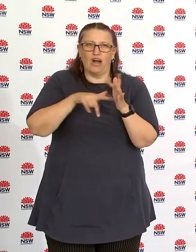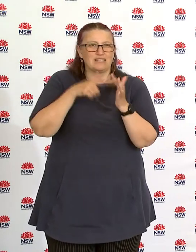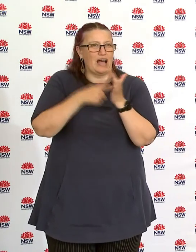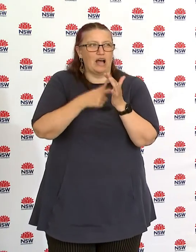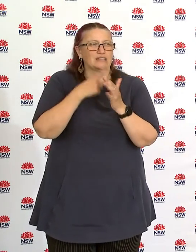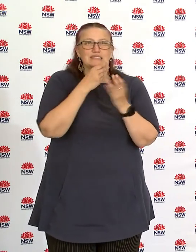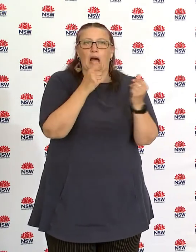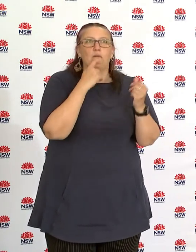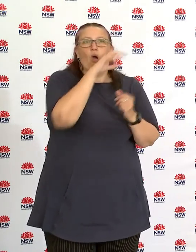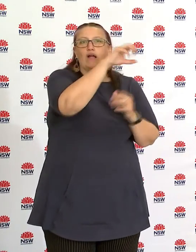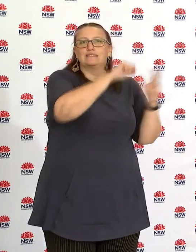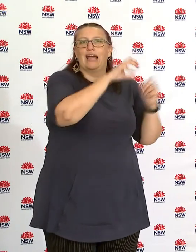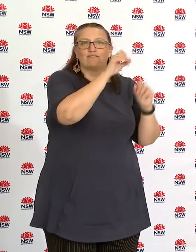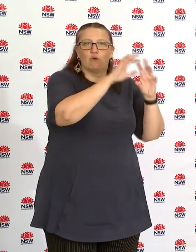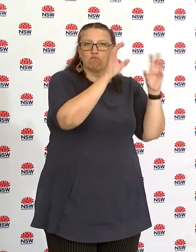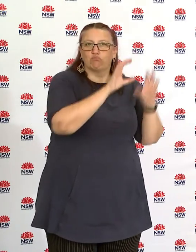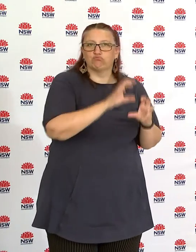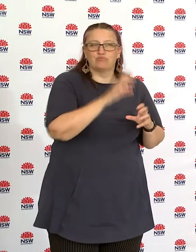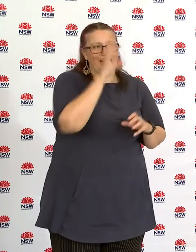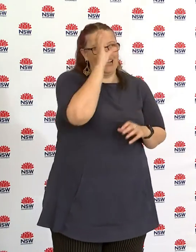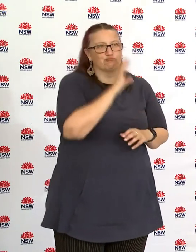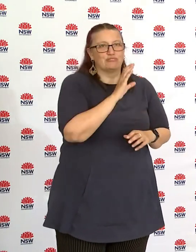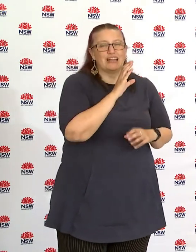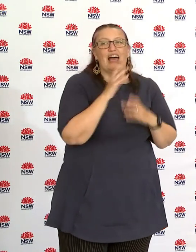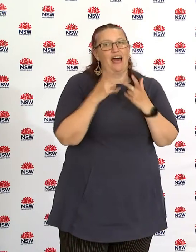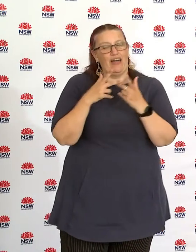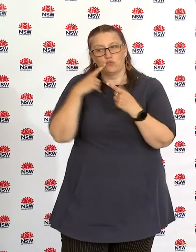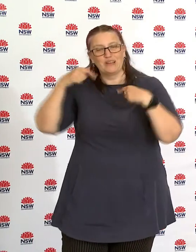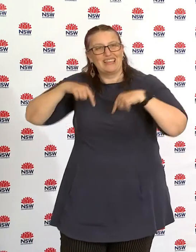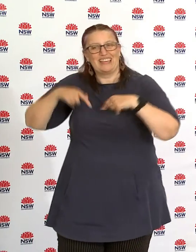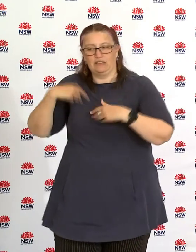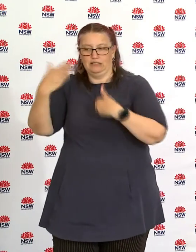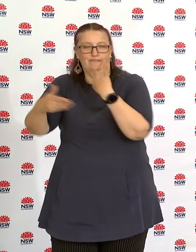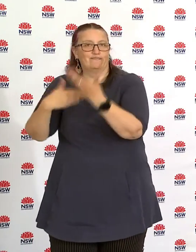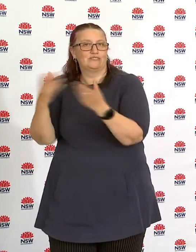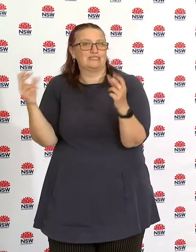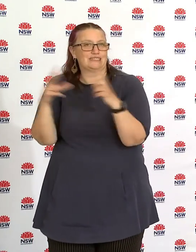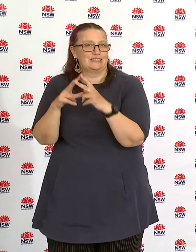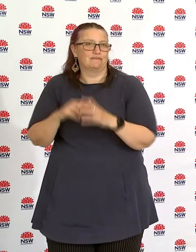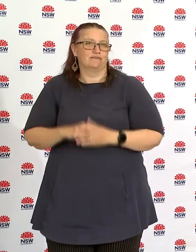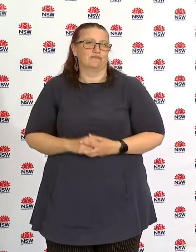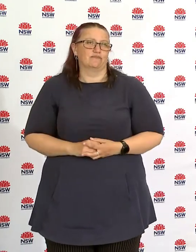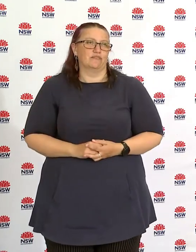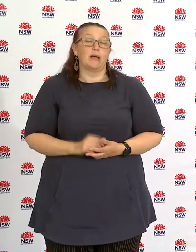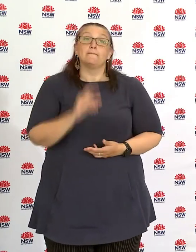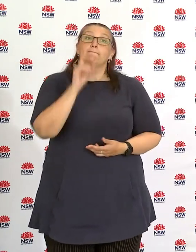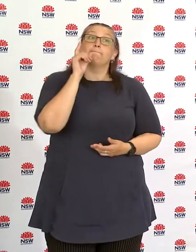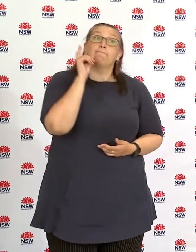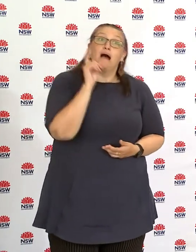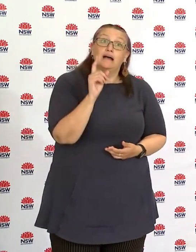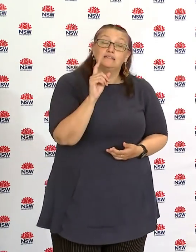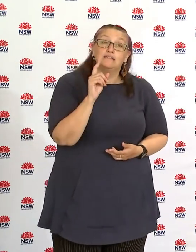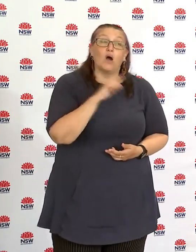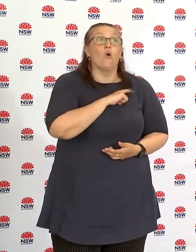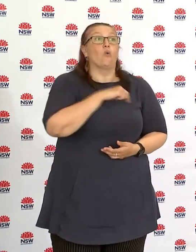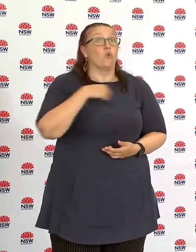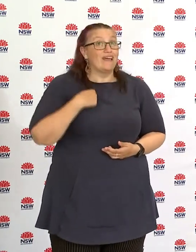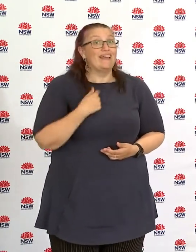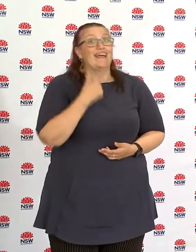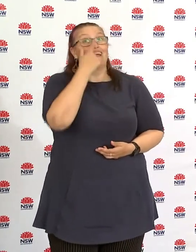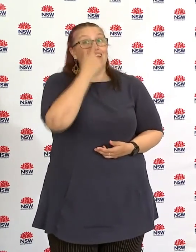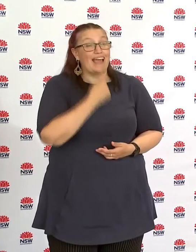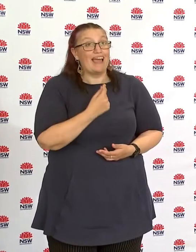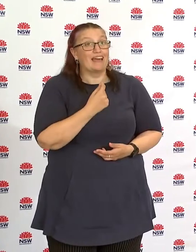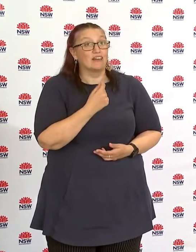some of them will be taken from the bush but at new south wales health please know that our vaccine capacity is now increased to nearly 350